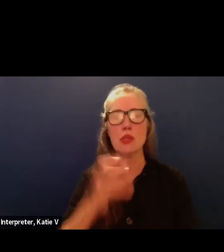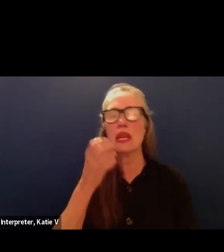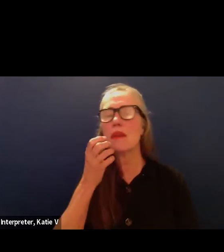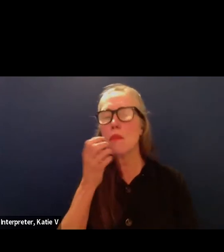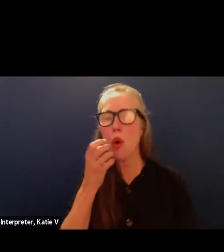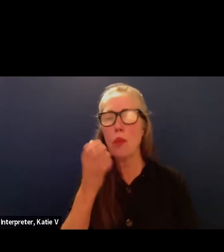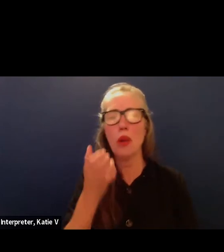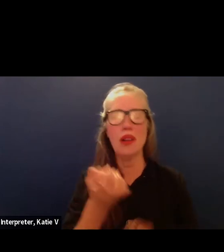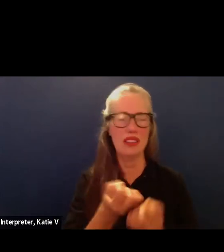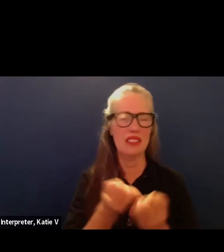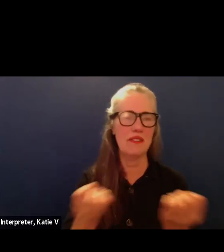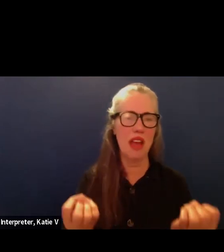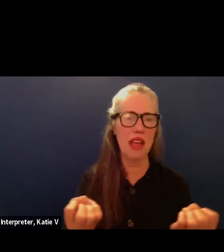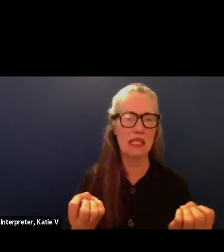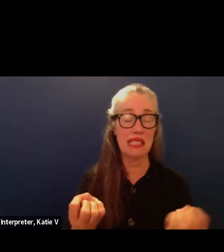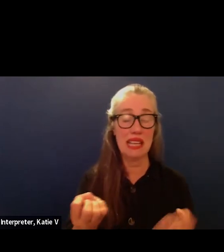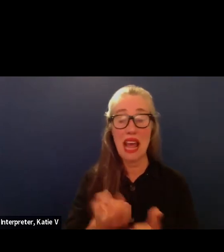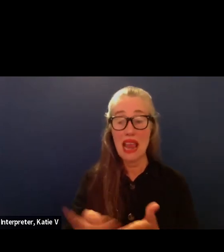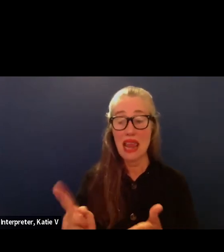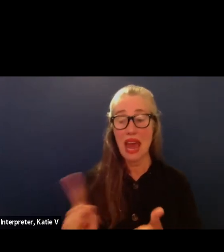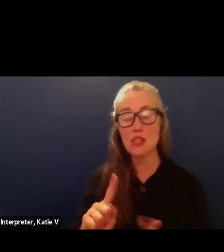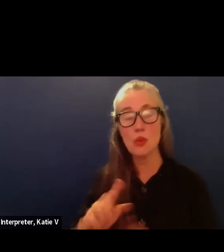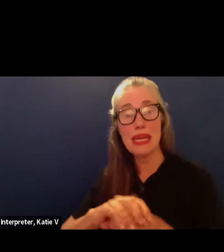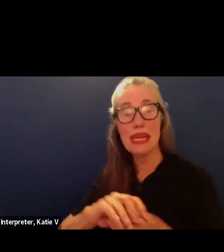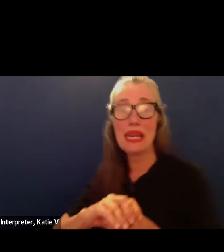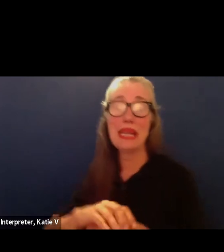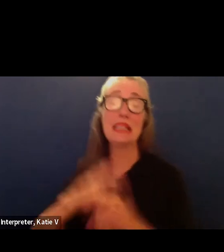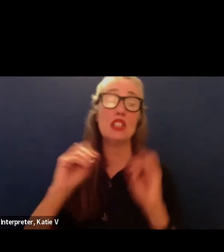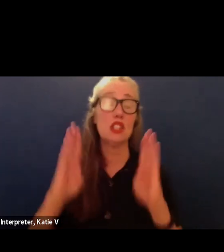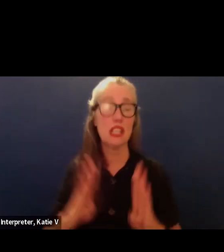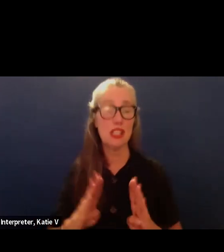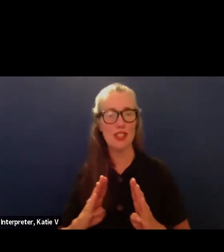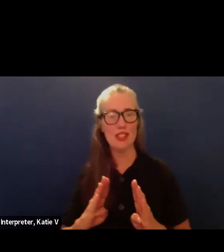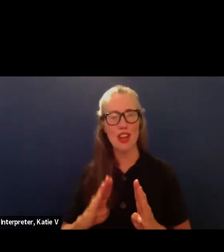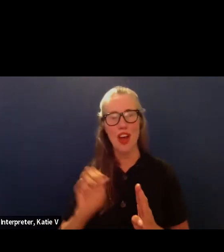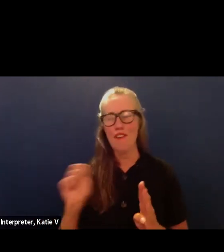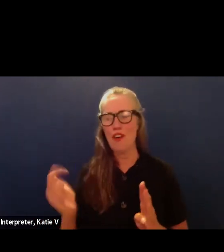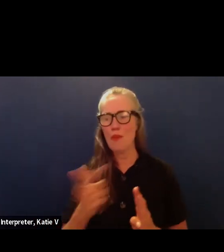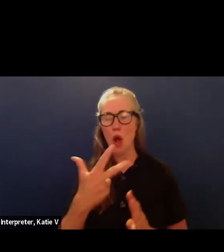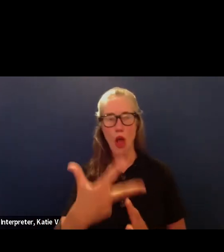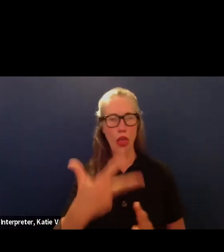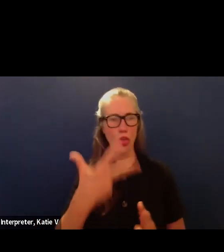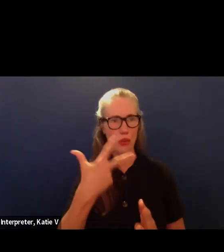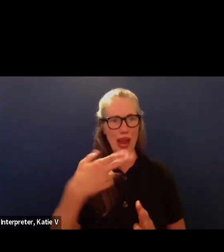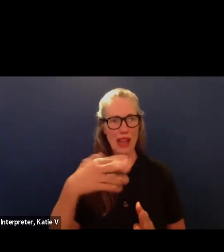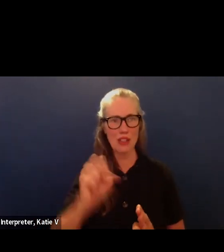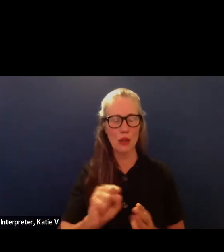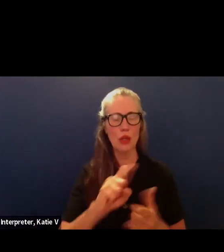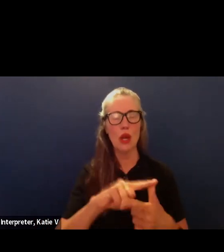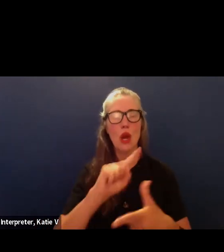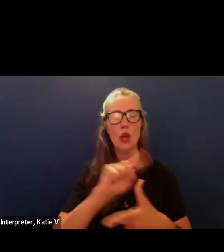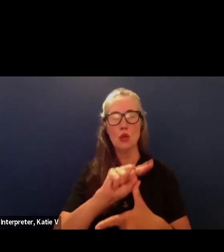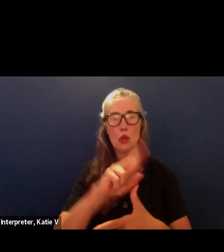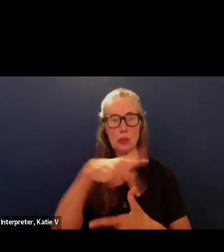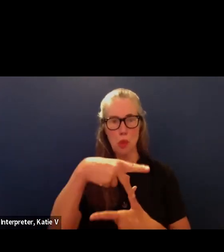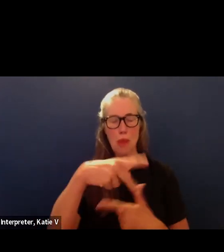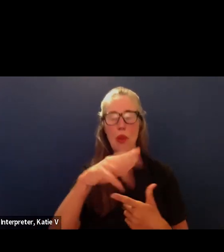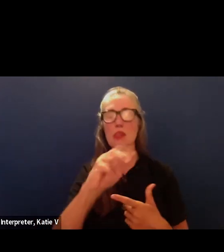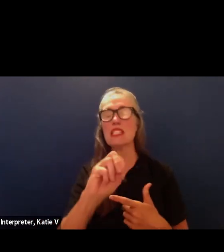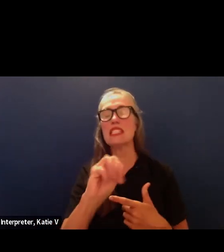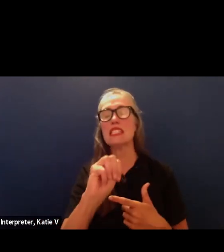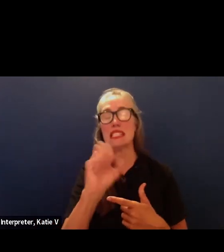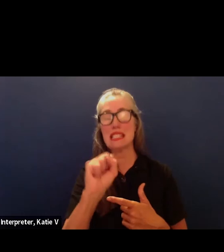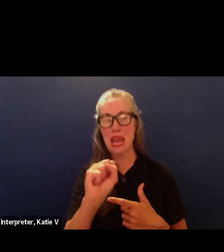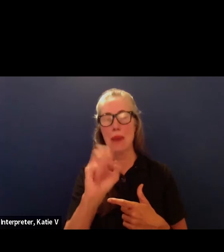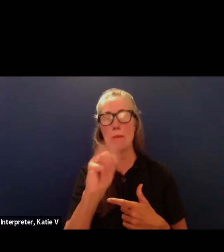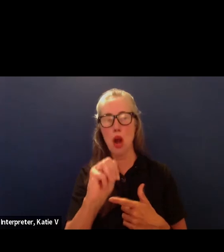week we had english teachers from across the three high schools dos pueblos san marco santa barbara high school meet